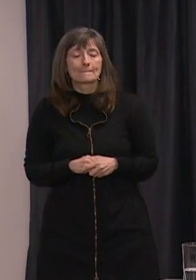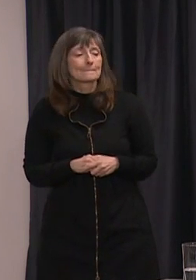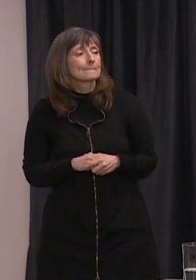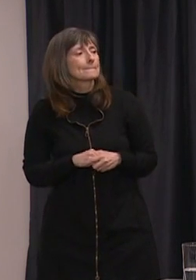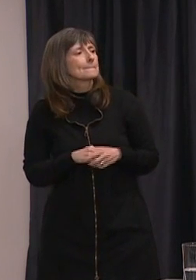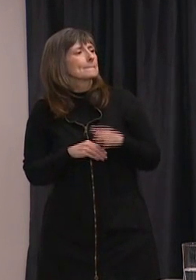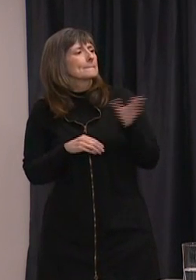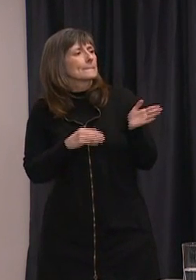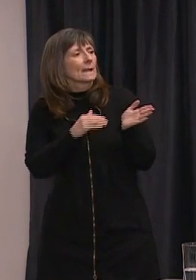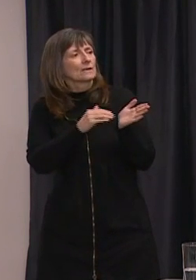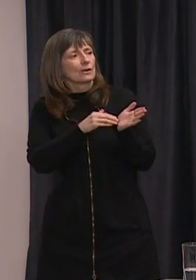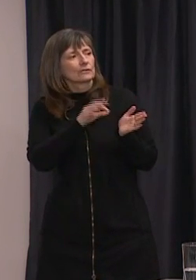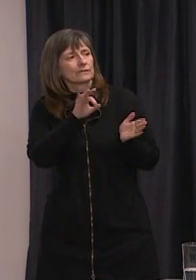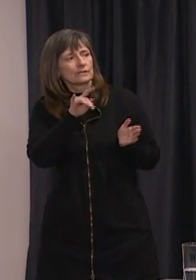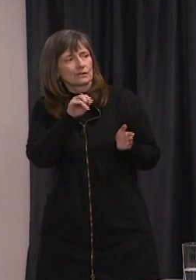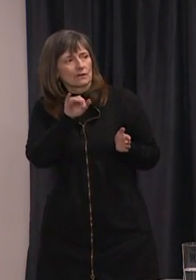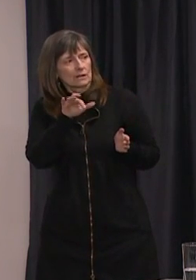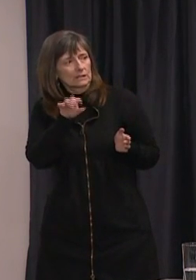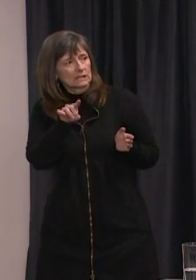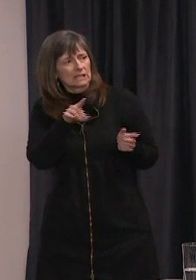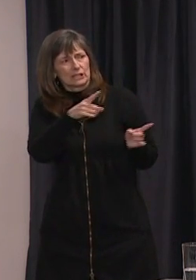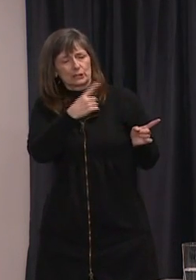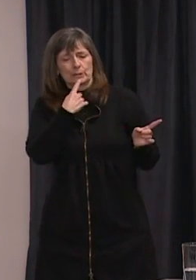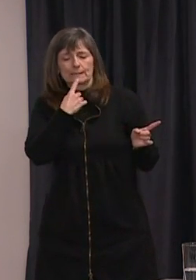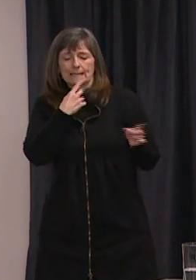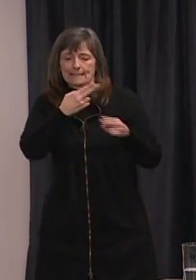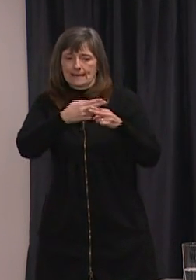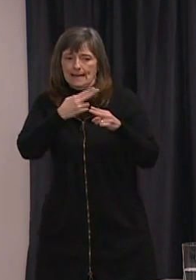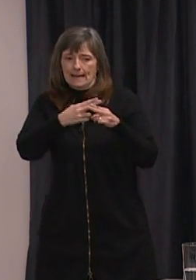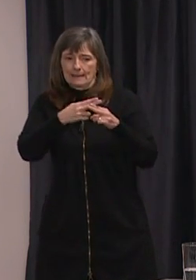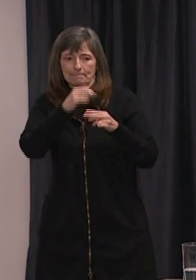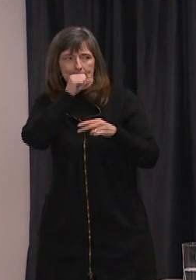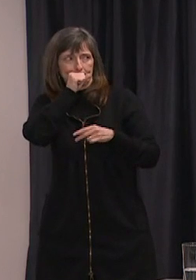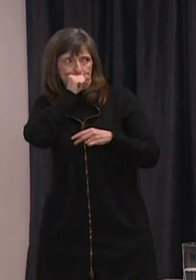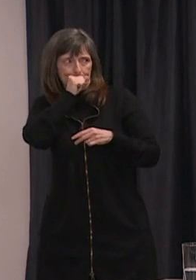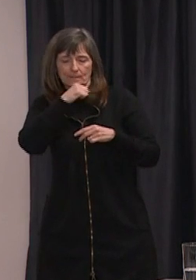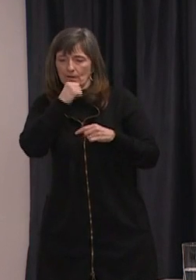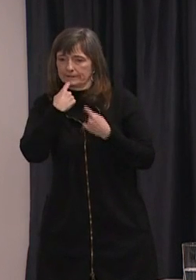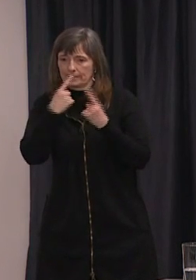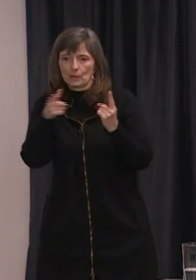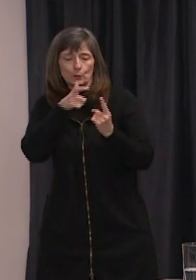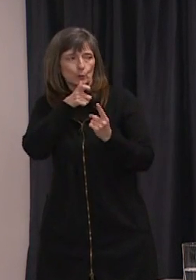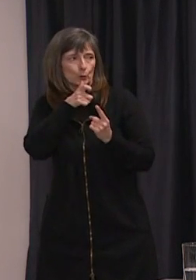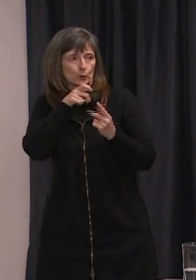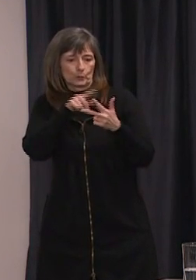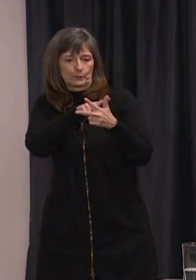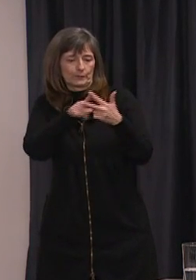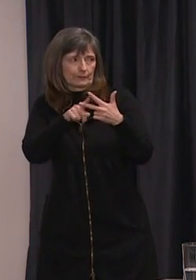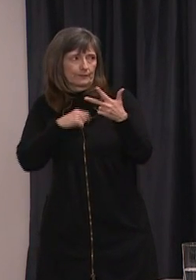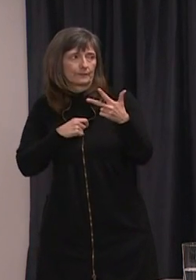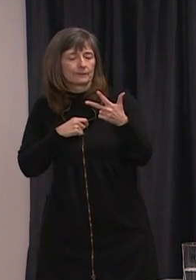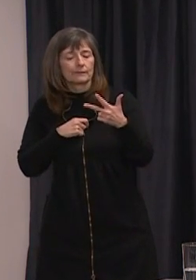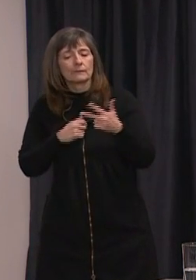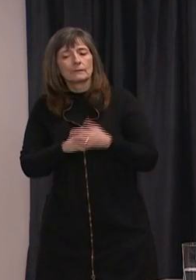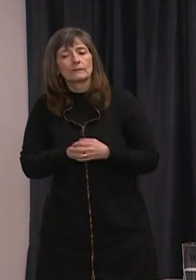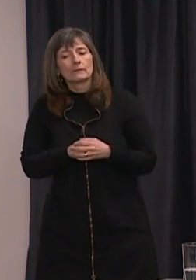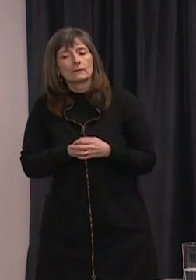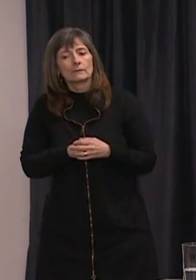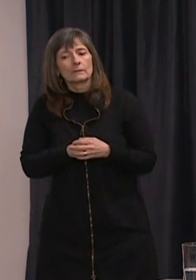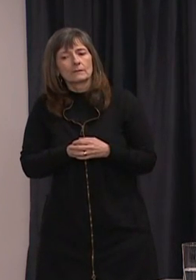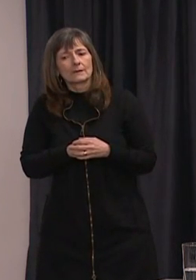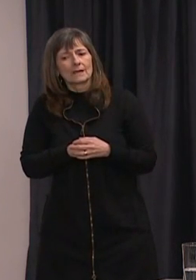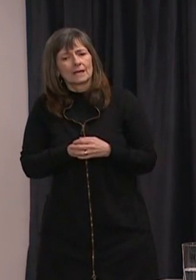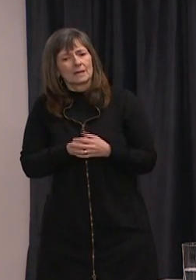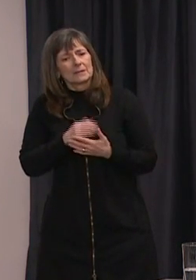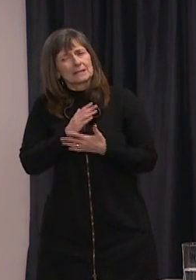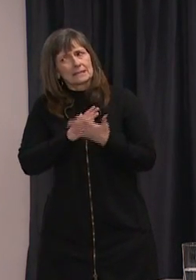Dr. Fitzgerald you've talked about the need for privacy for these patients and that's why you're not releasing further information. There is genuine fear